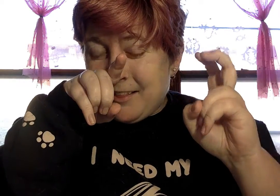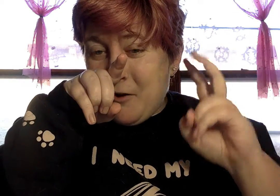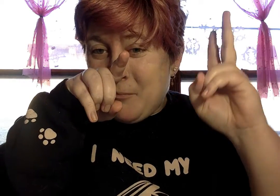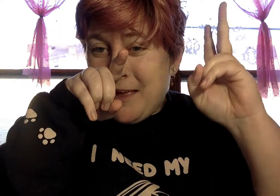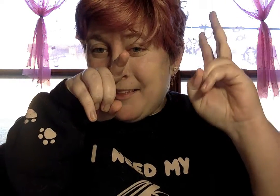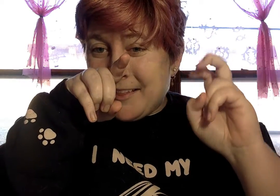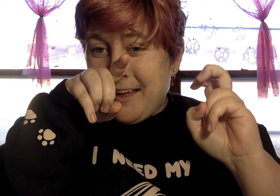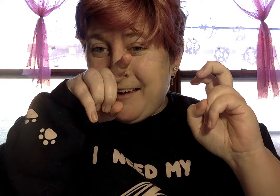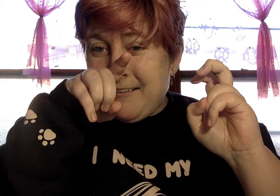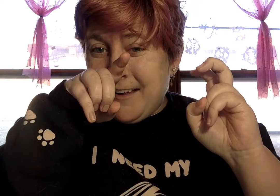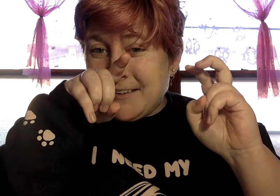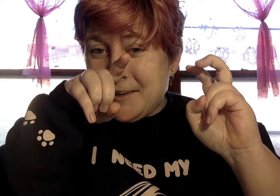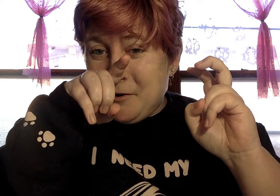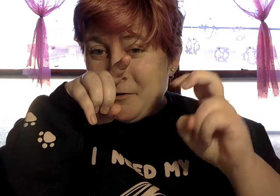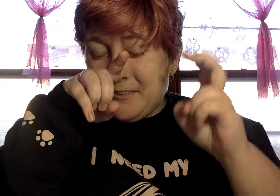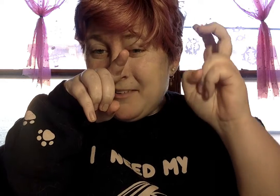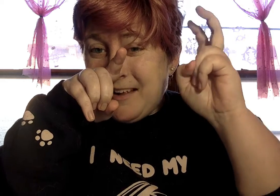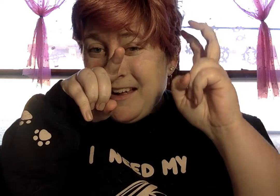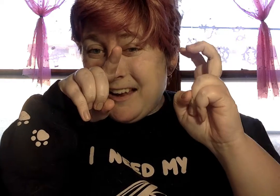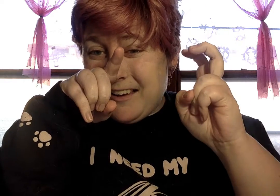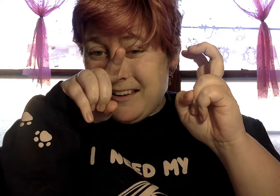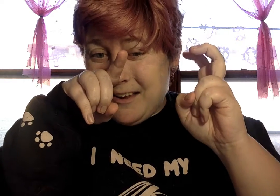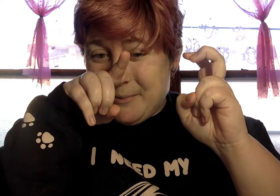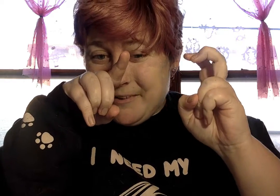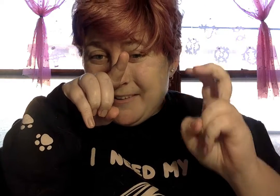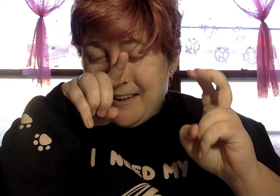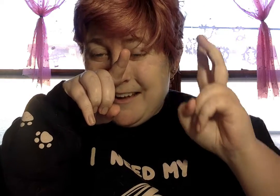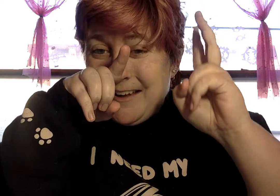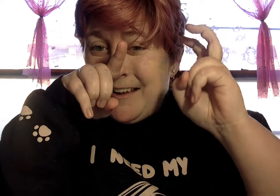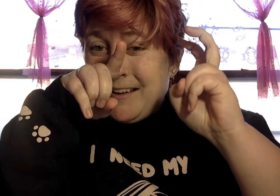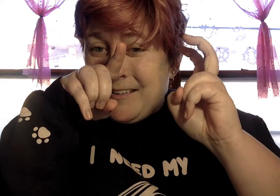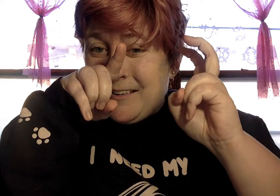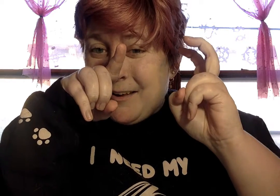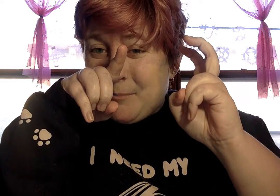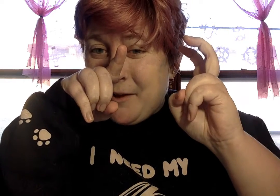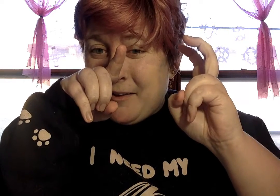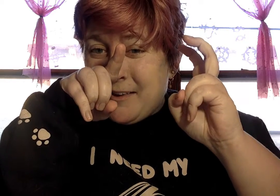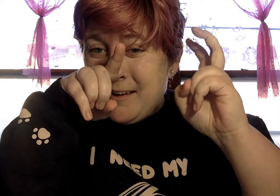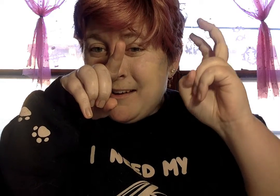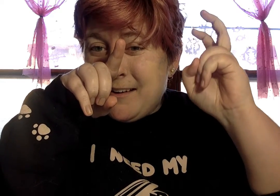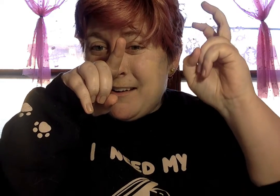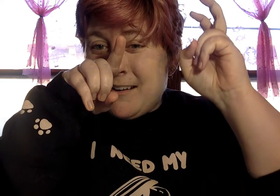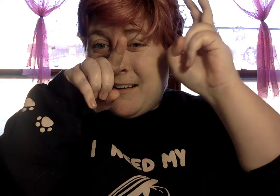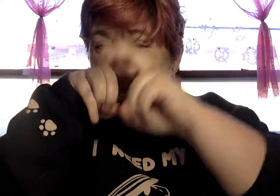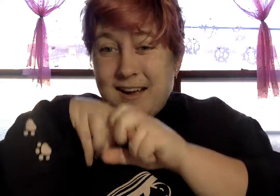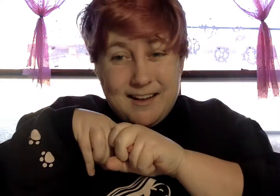snowman's carrot nose. Nibble, nibble, crunch!